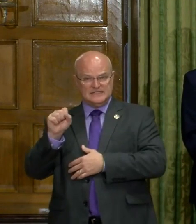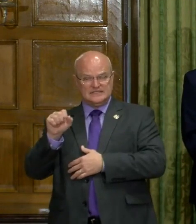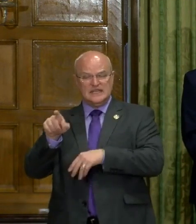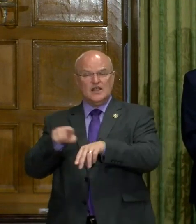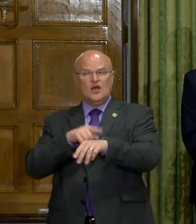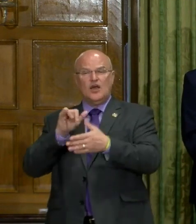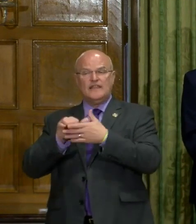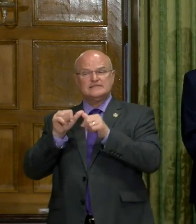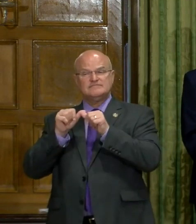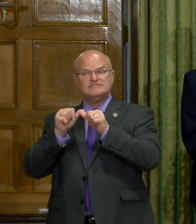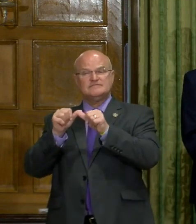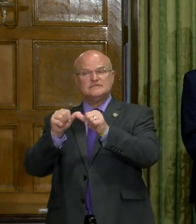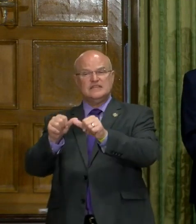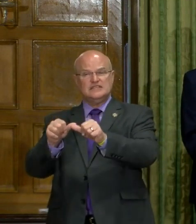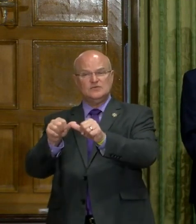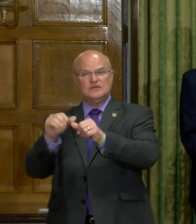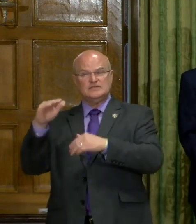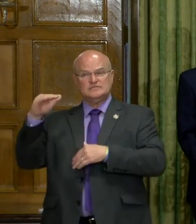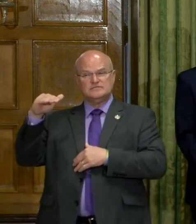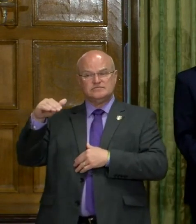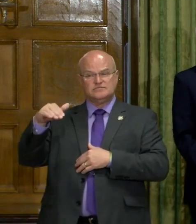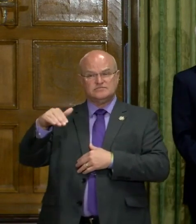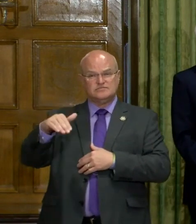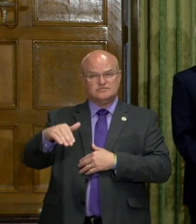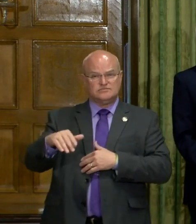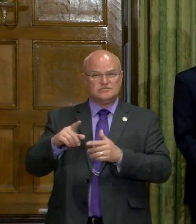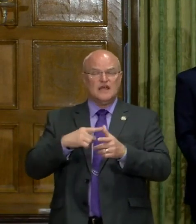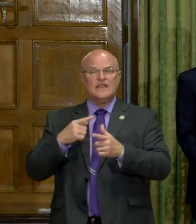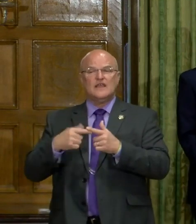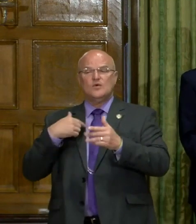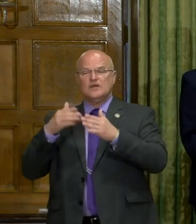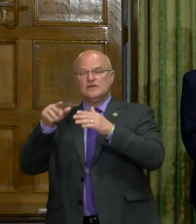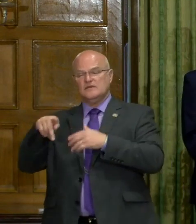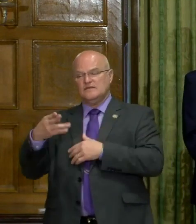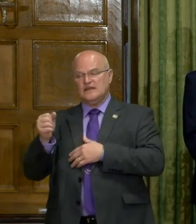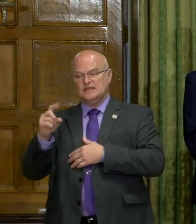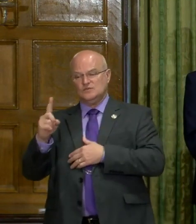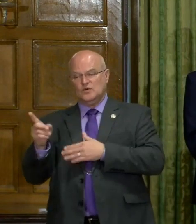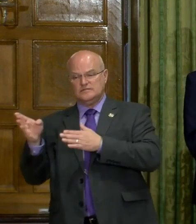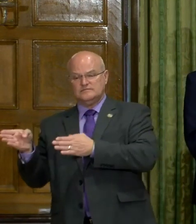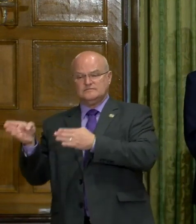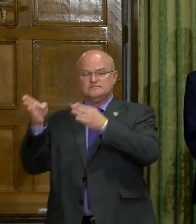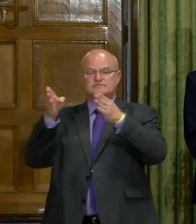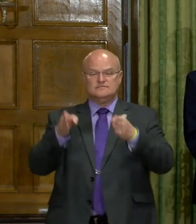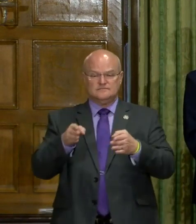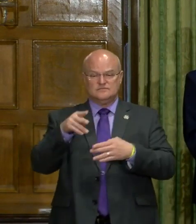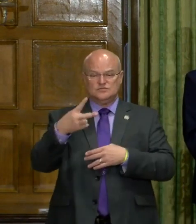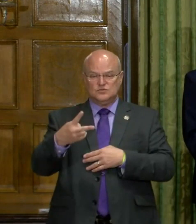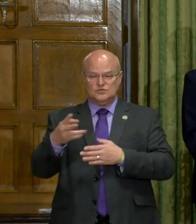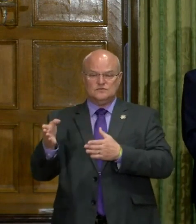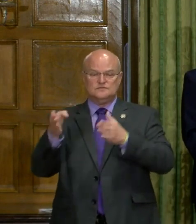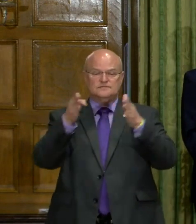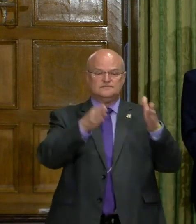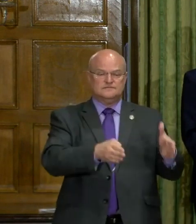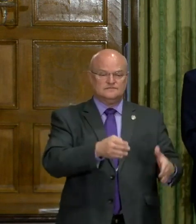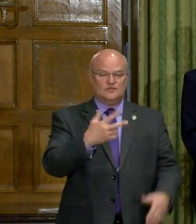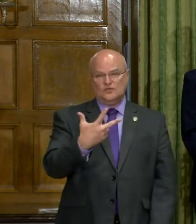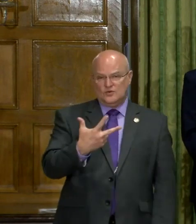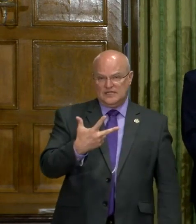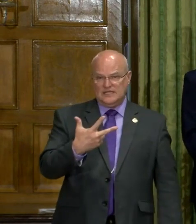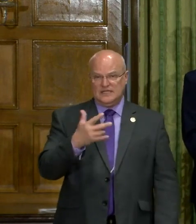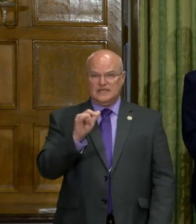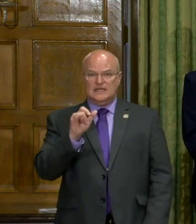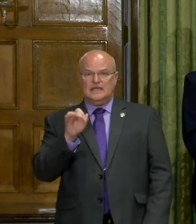As long as that's continuing to trend down, then we can move from phase one to phase two to phase three. Um,